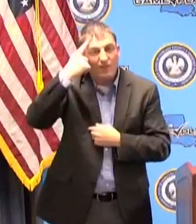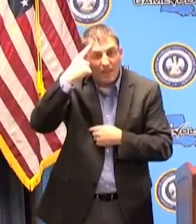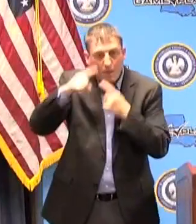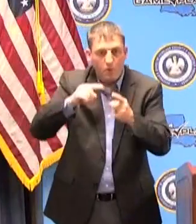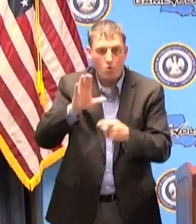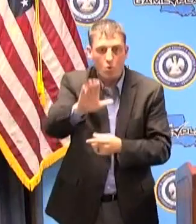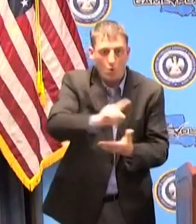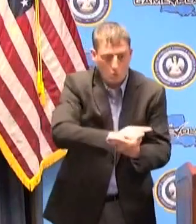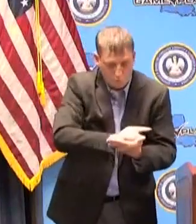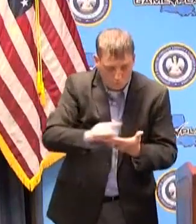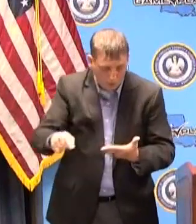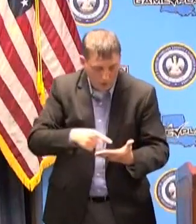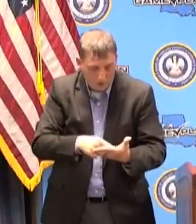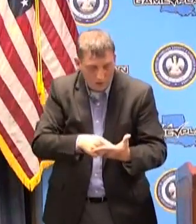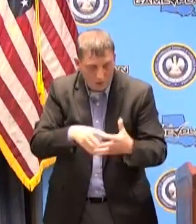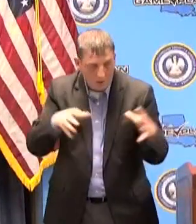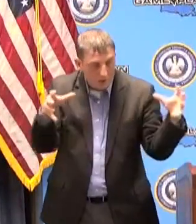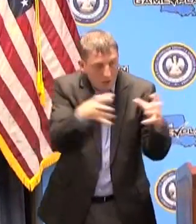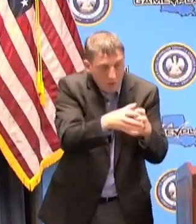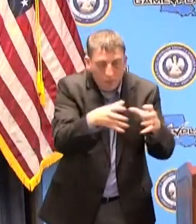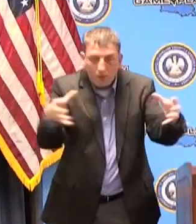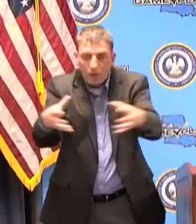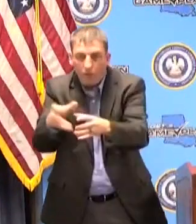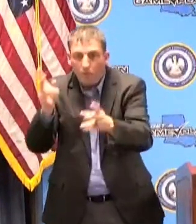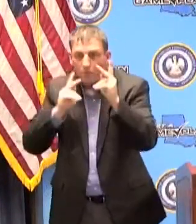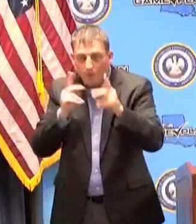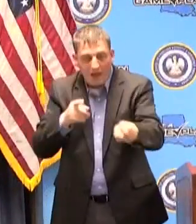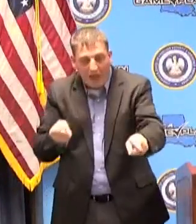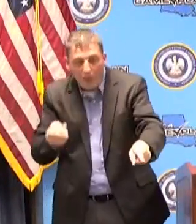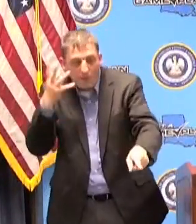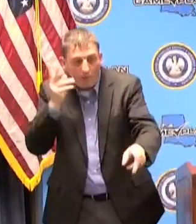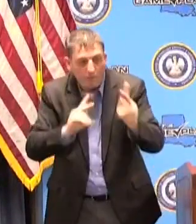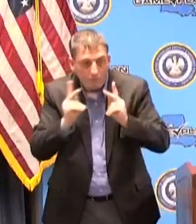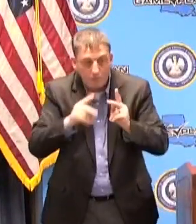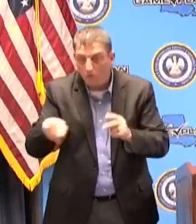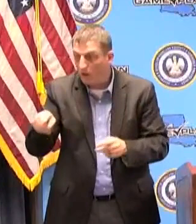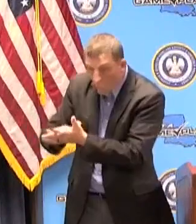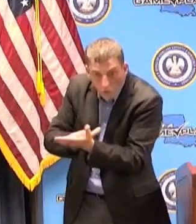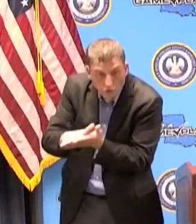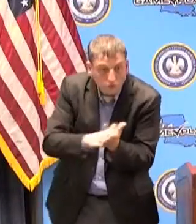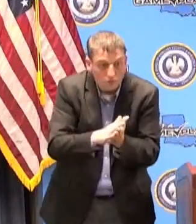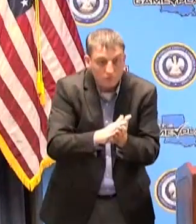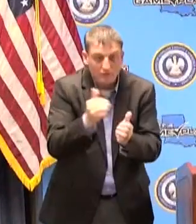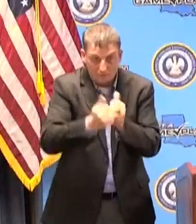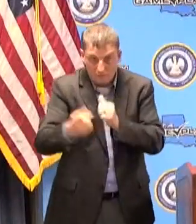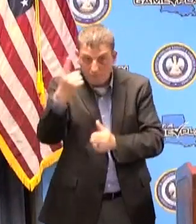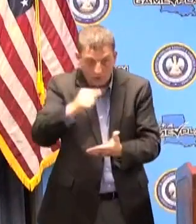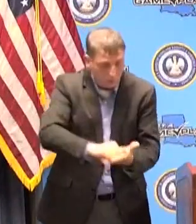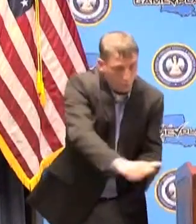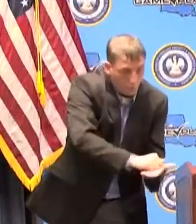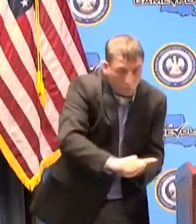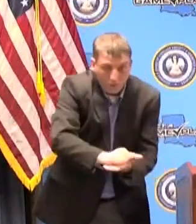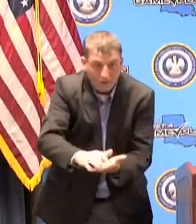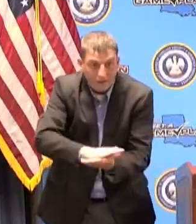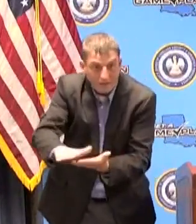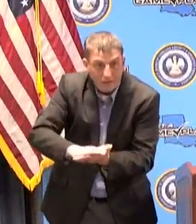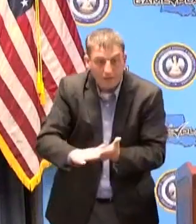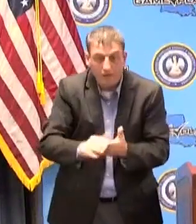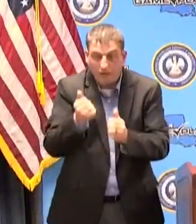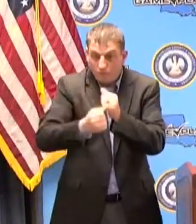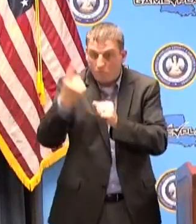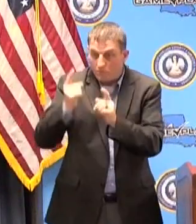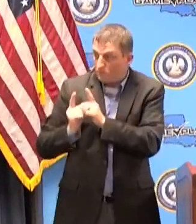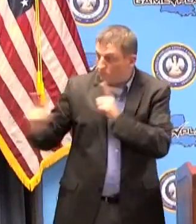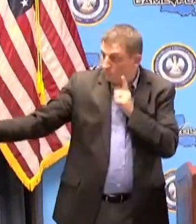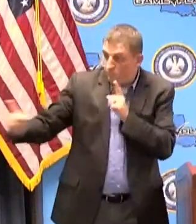gathering in terms of how many people are here are we washing hands are we wiping shared surfaces are we staying a great distance